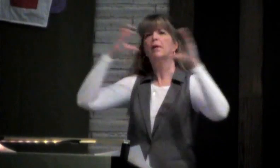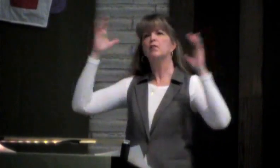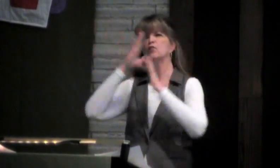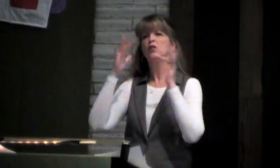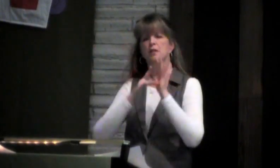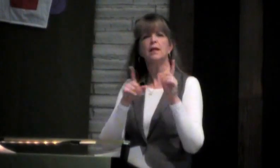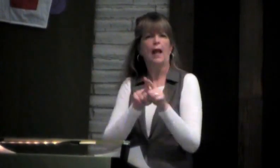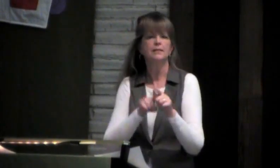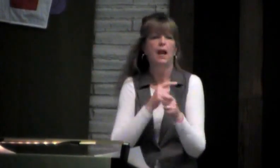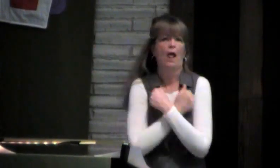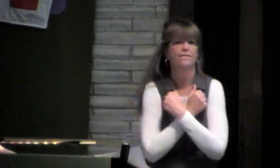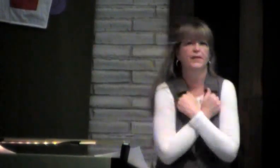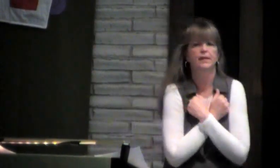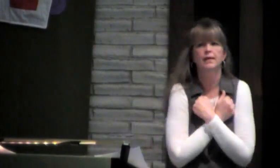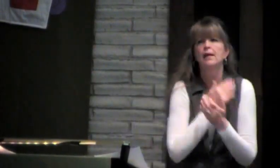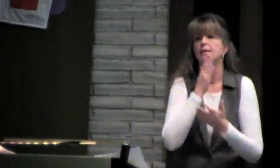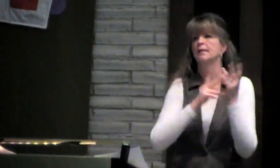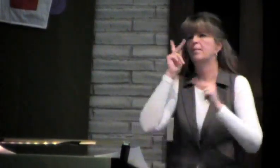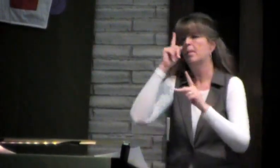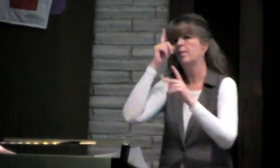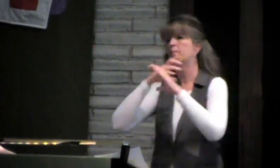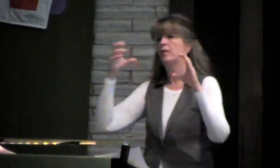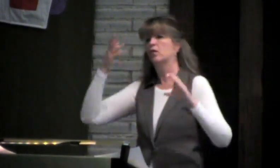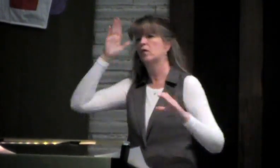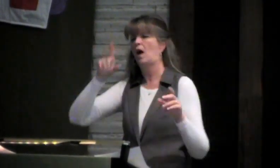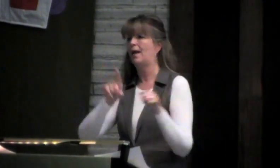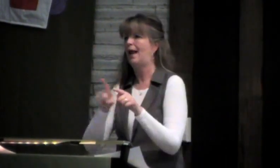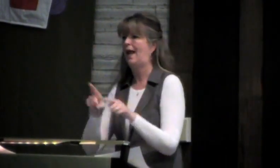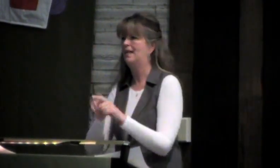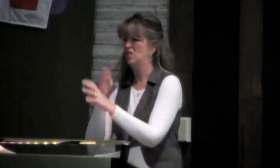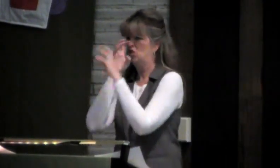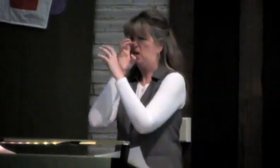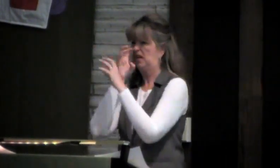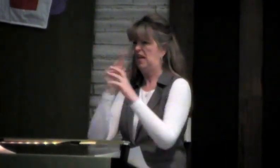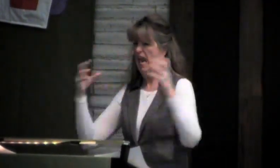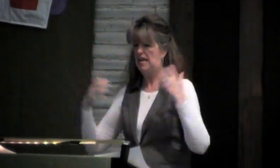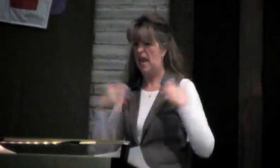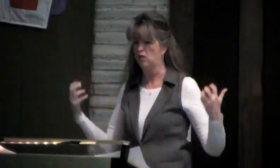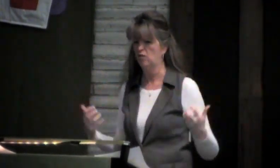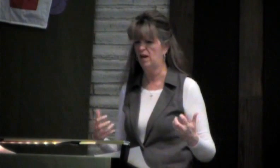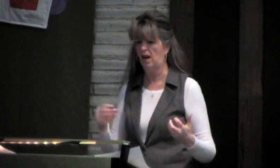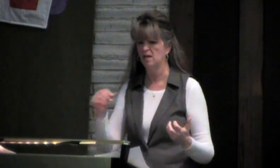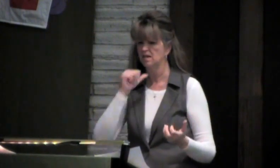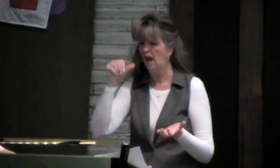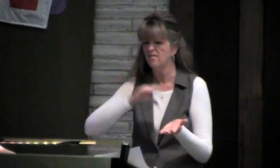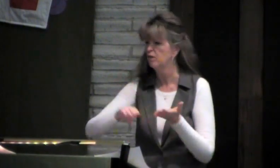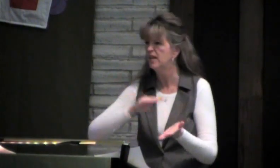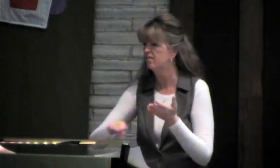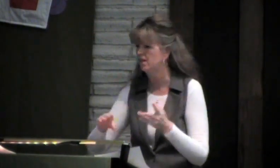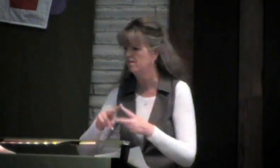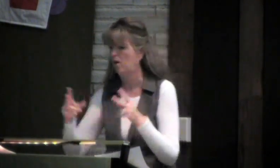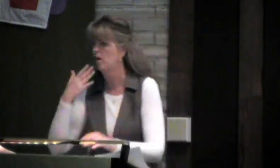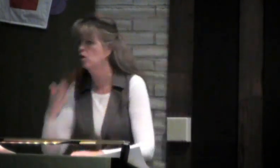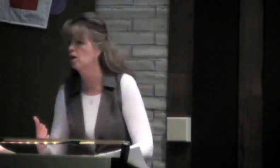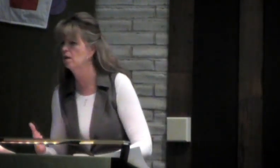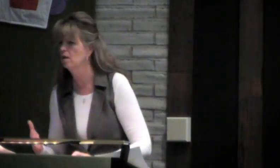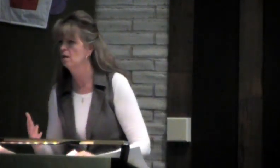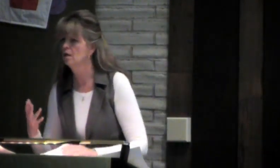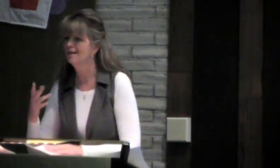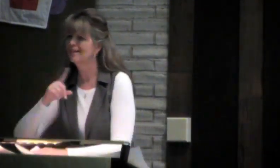Some people imagine Jesus as being very loving, and God as being very strict, full of